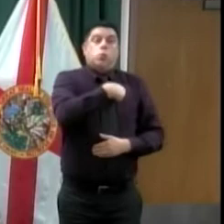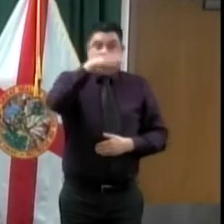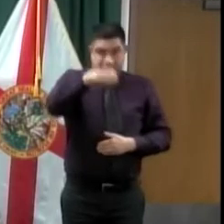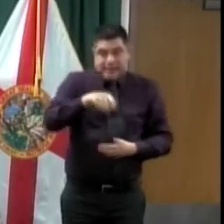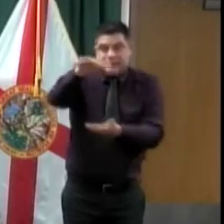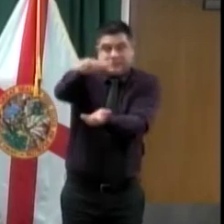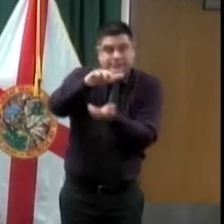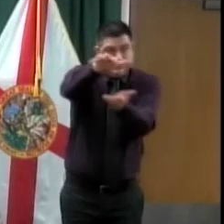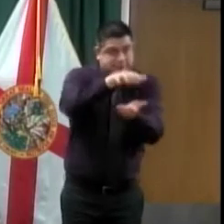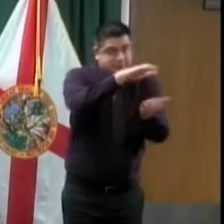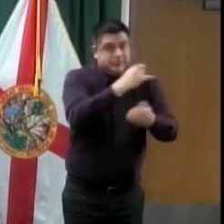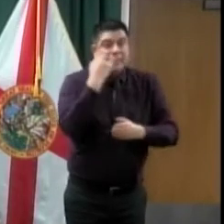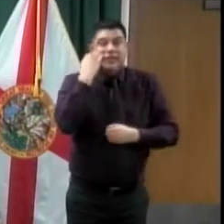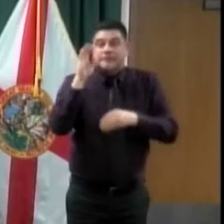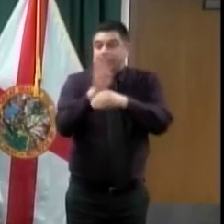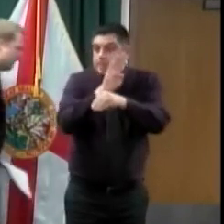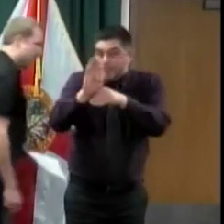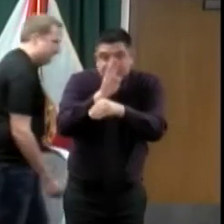much.